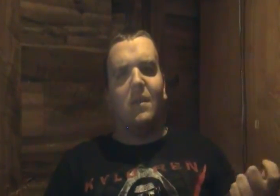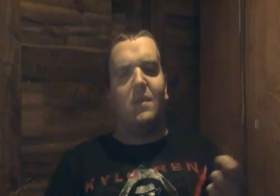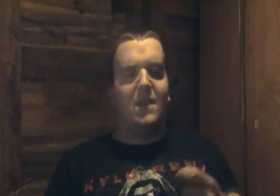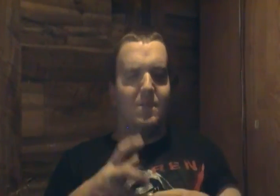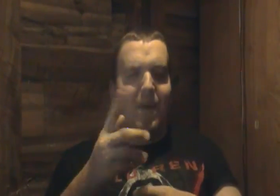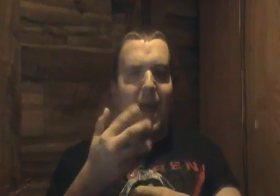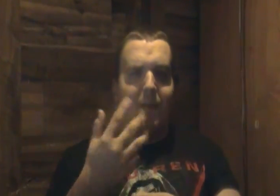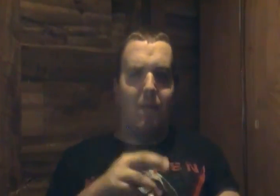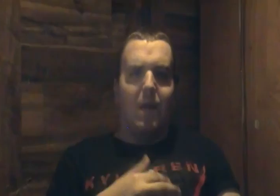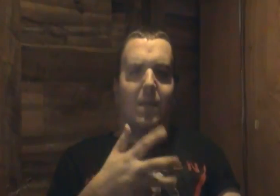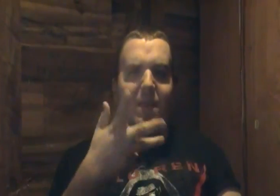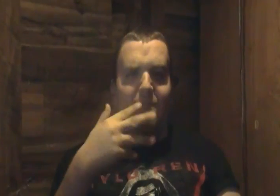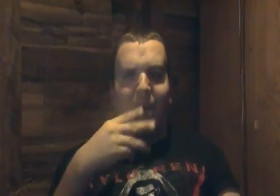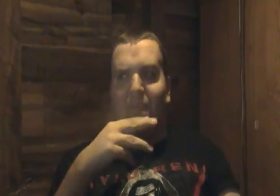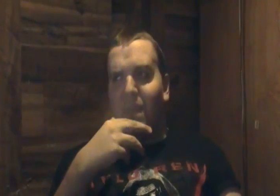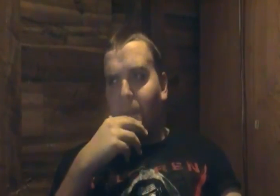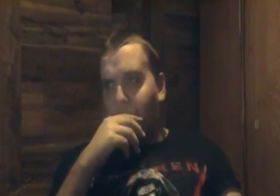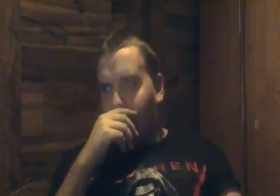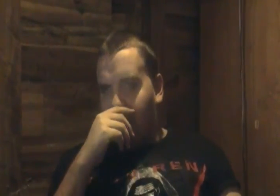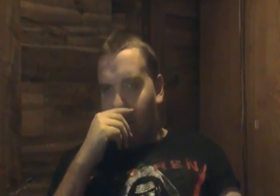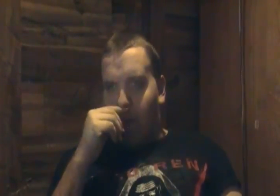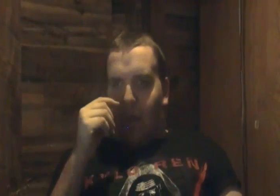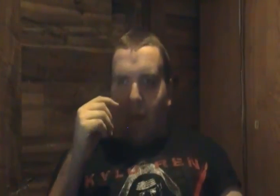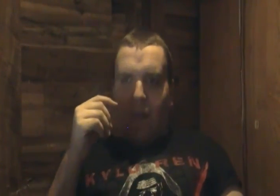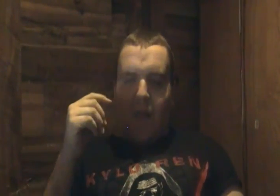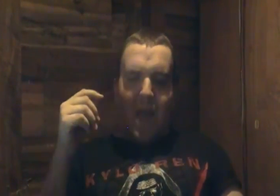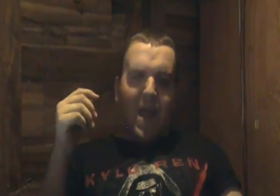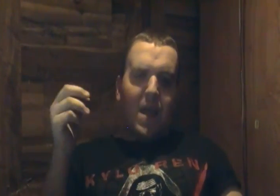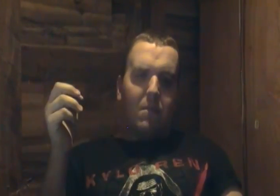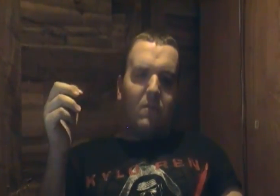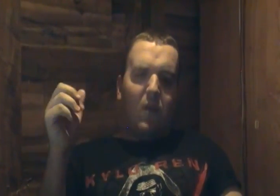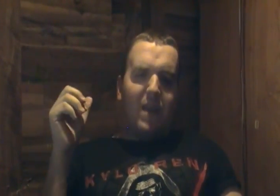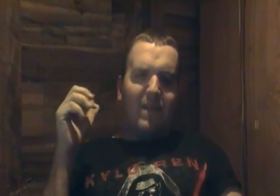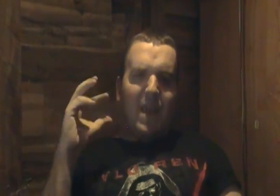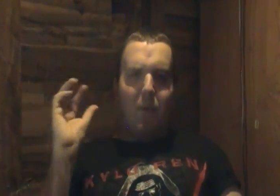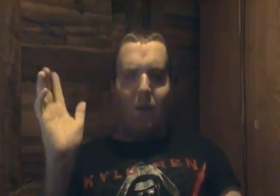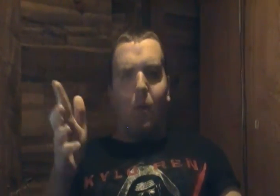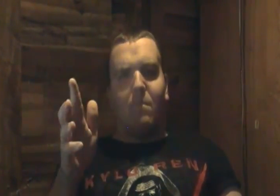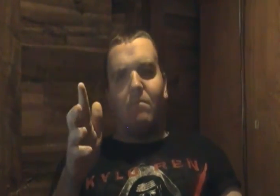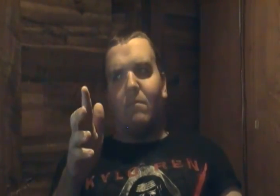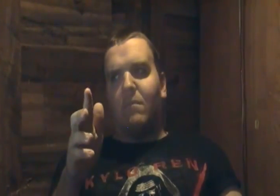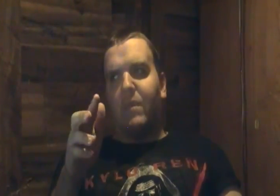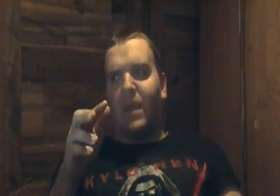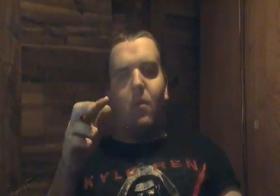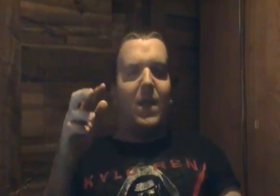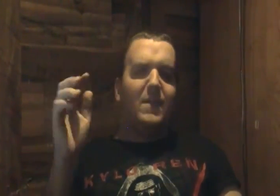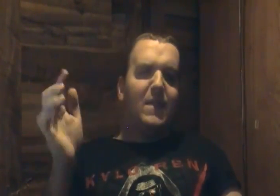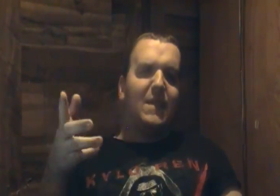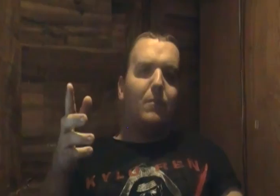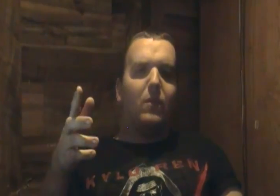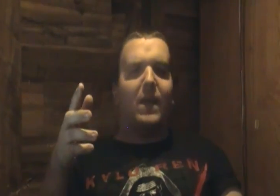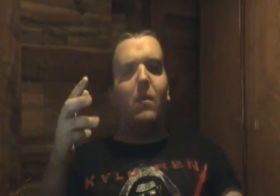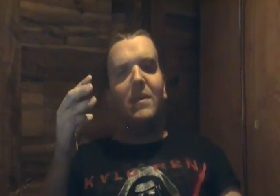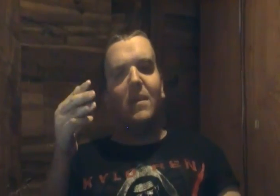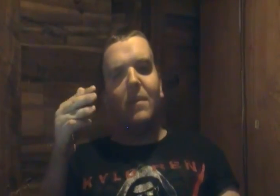hooked onto this bind leaf bind thing and so they just keep on going they go into the temple they go into